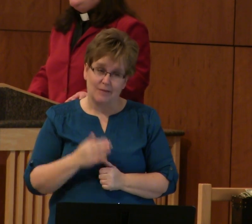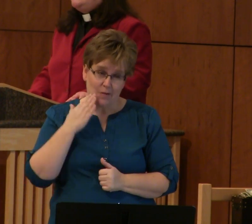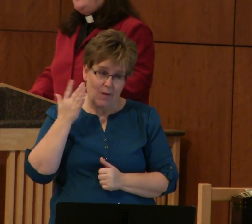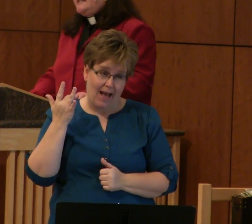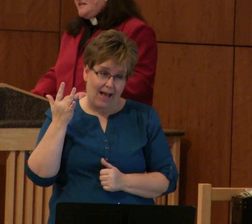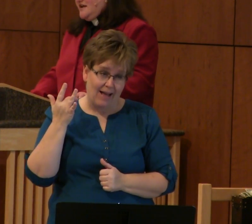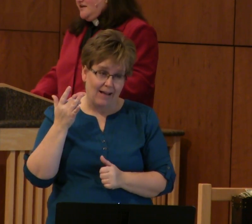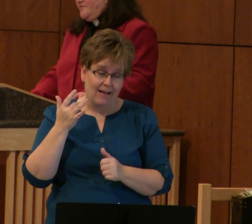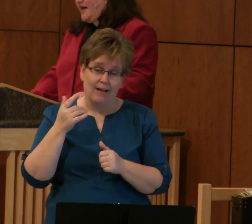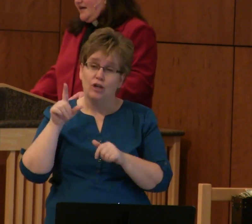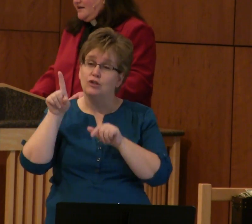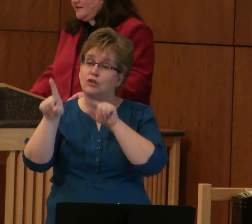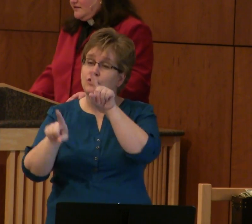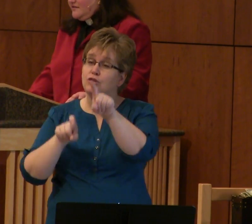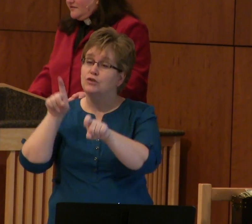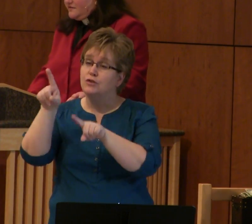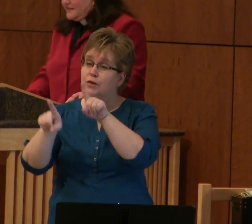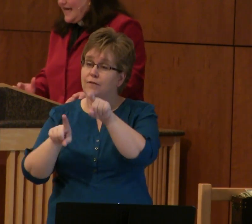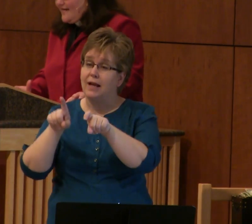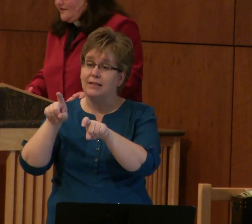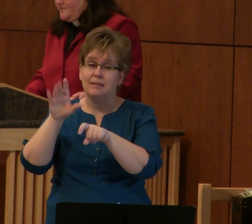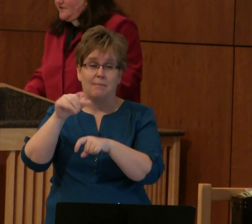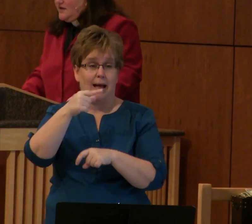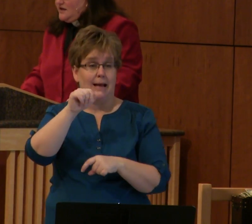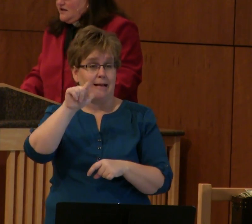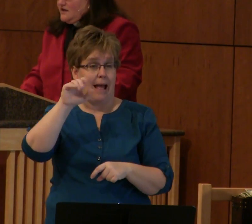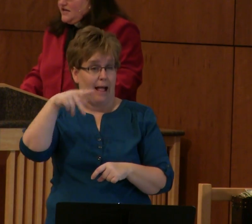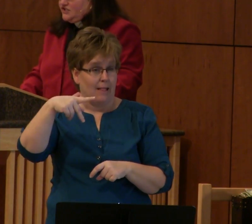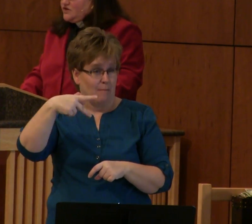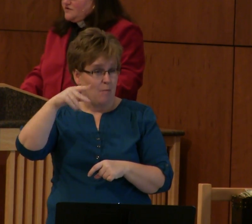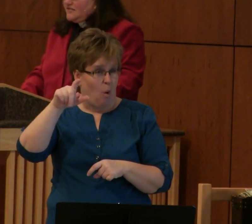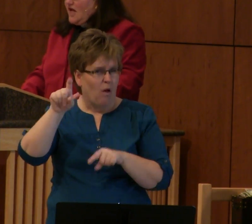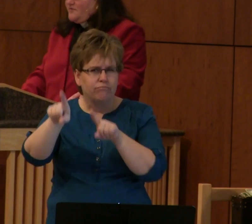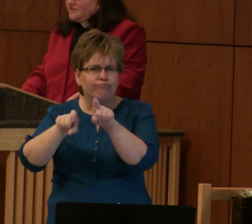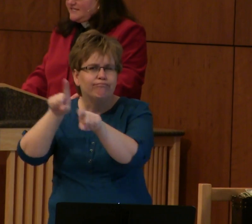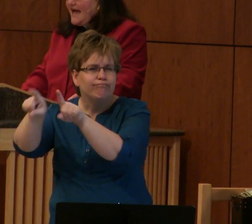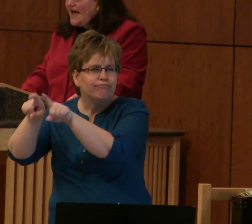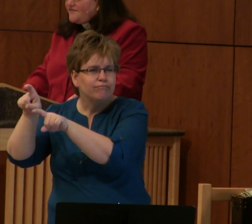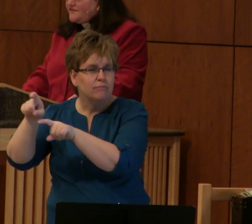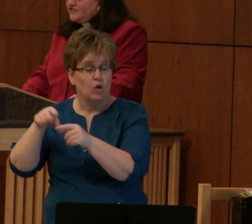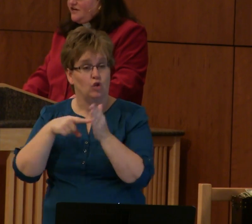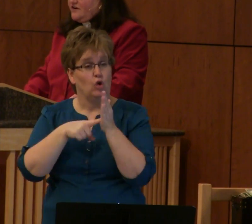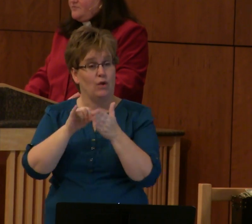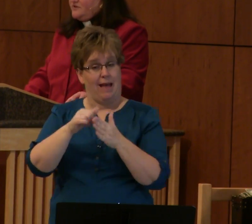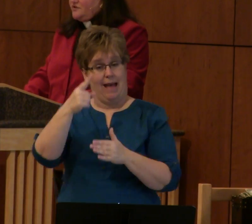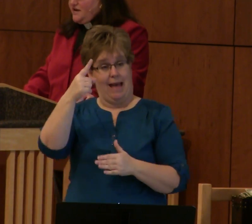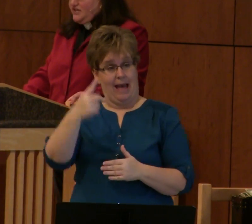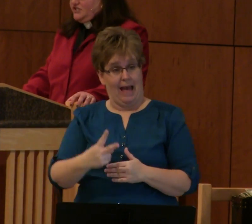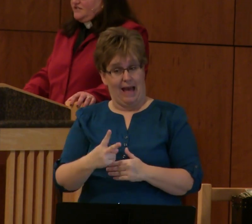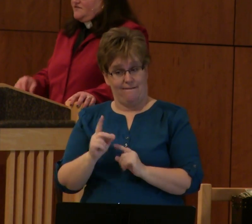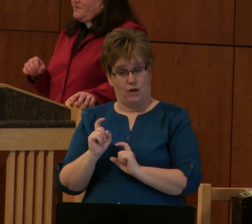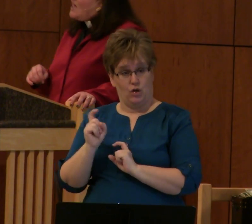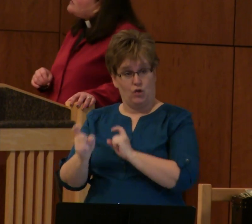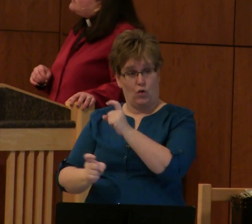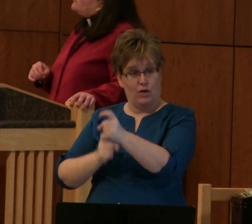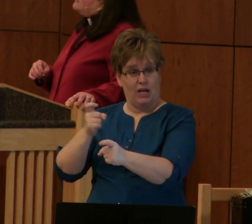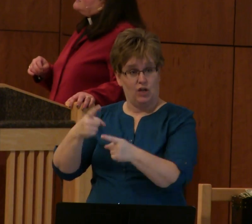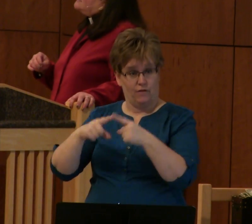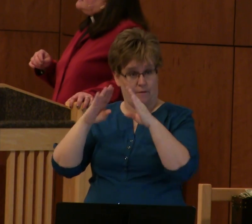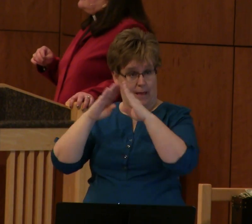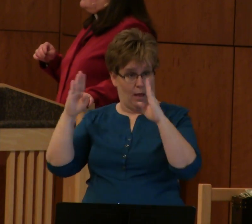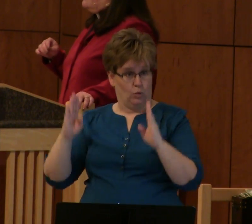According to surveys done by Gallup, it shows that almost half of the charitable donations from